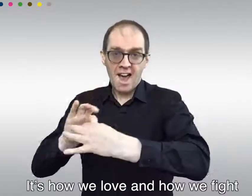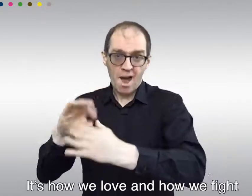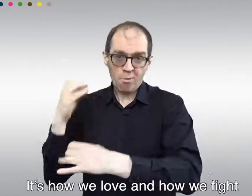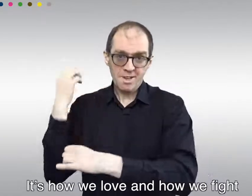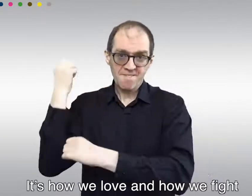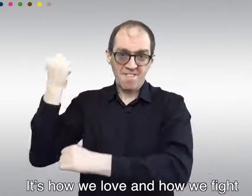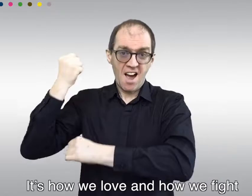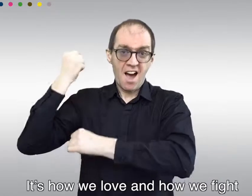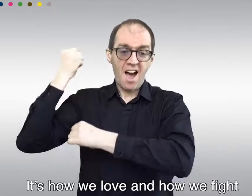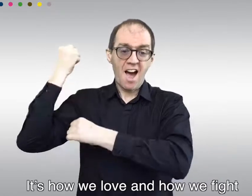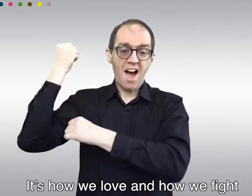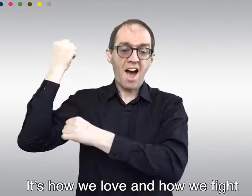fight.